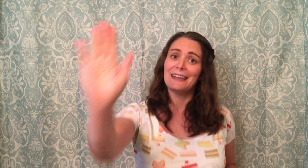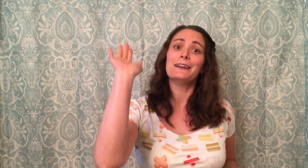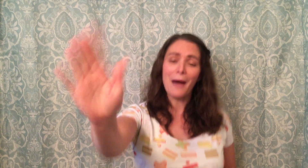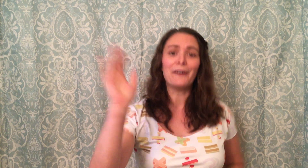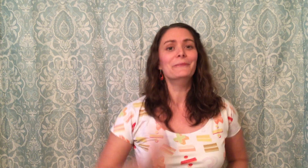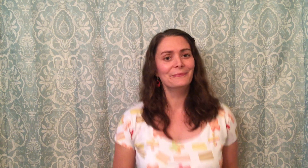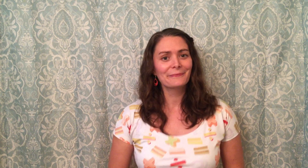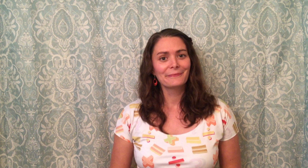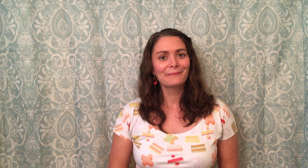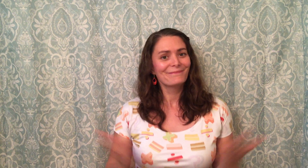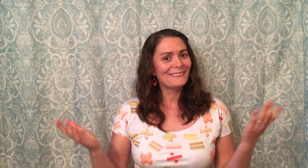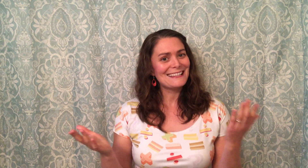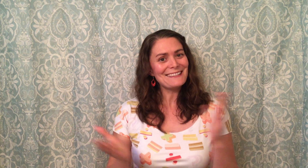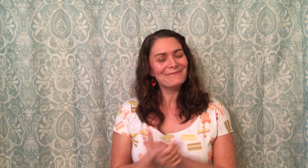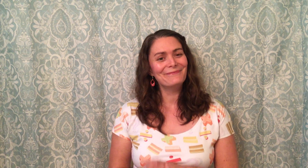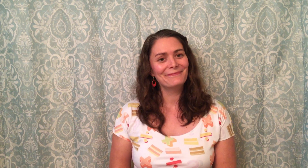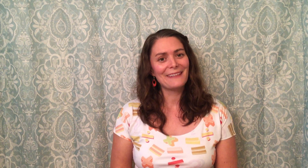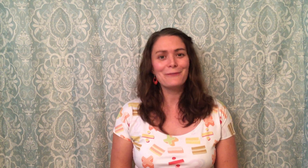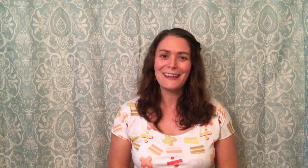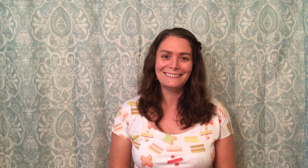in a mile. And that's it. Have fun.